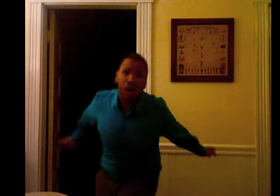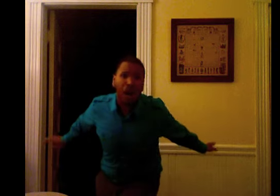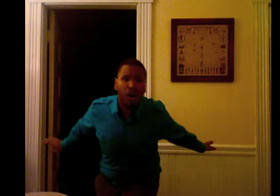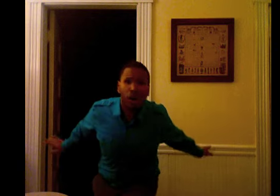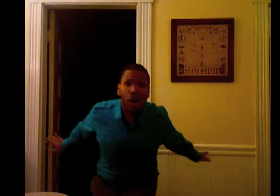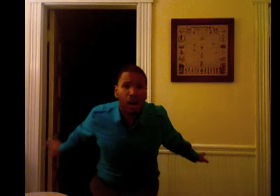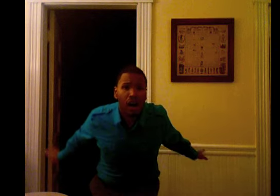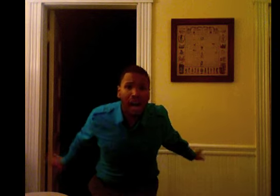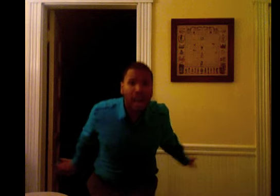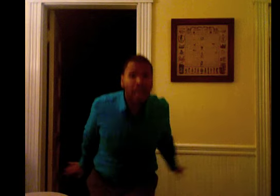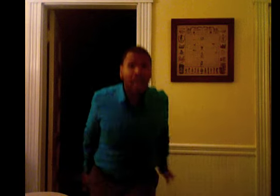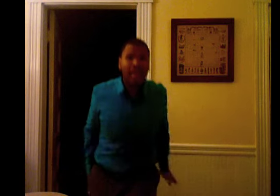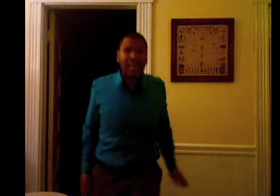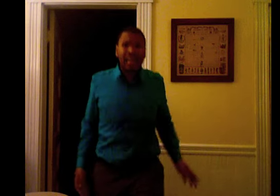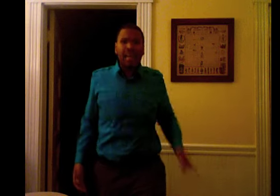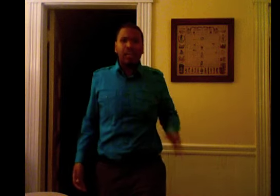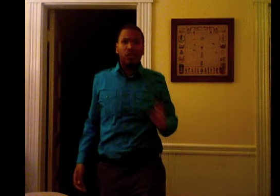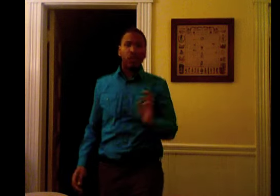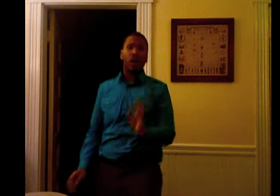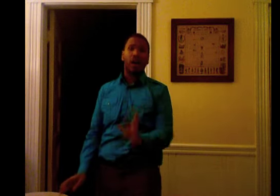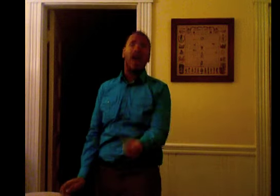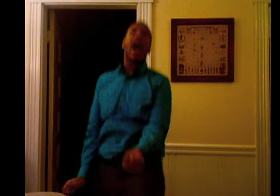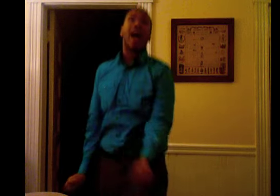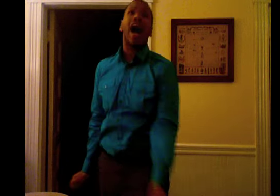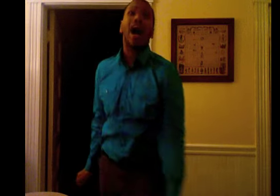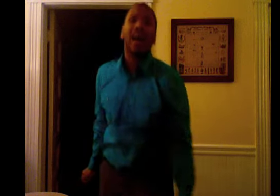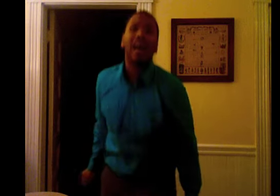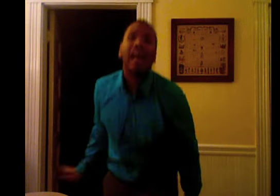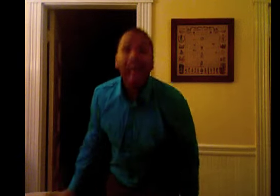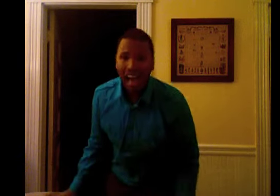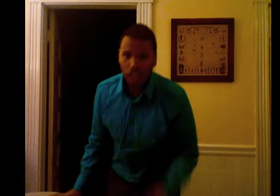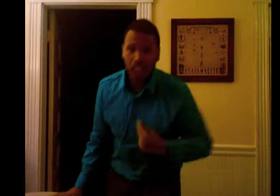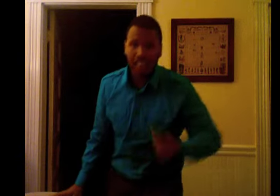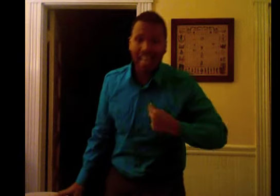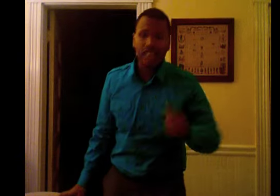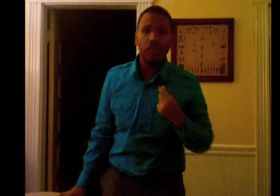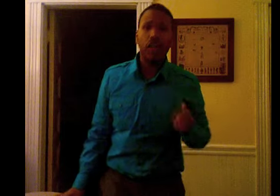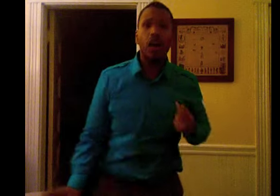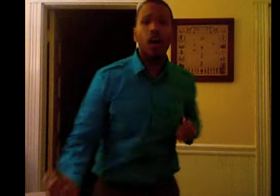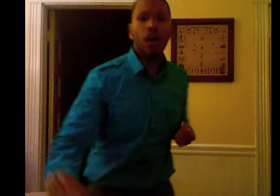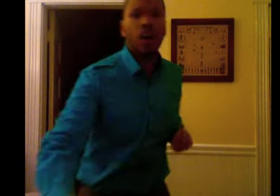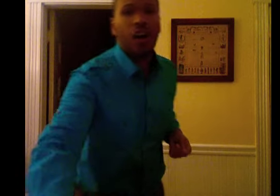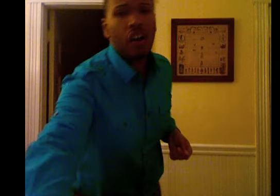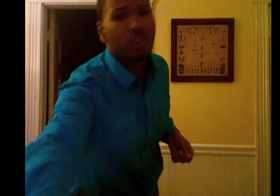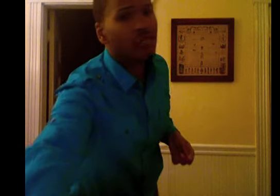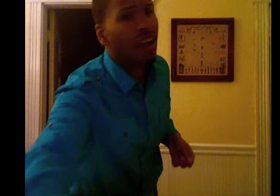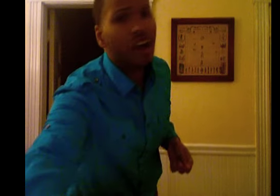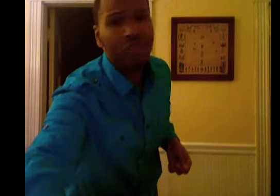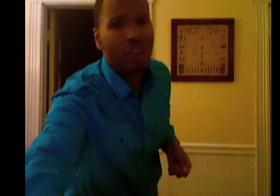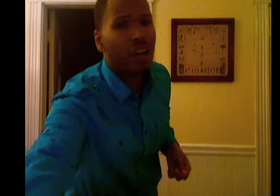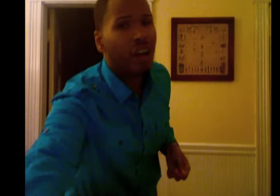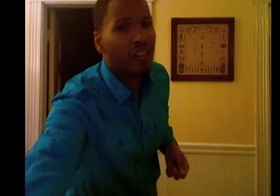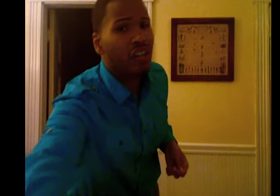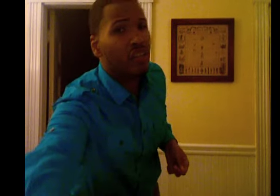oh, I couldn't last for long. No, no, no.